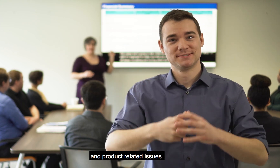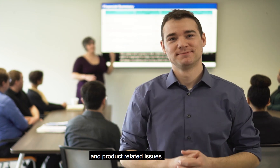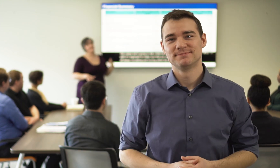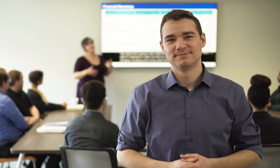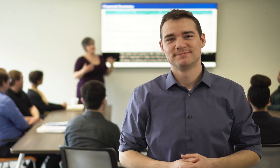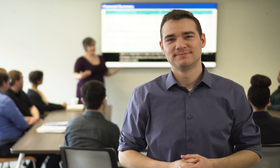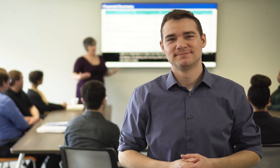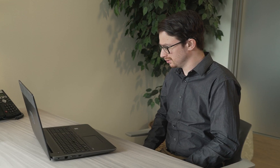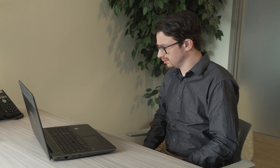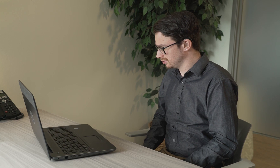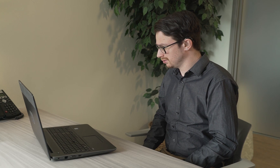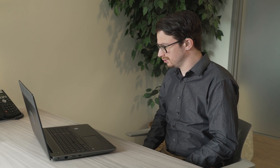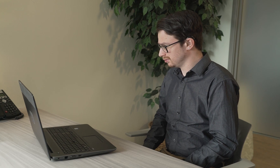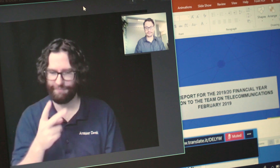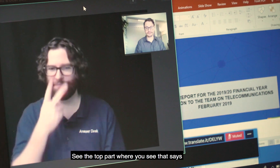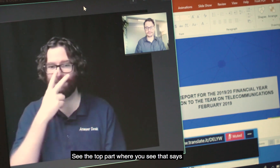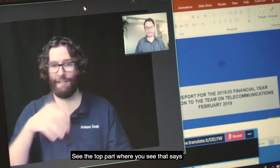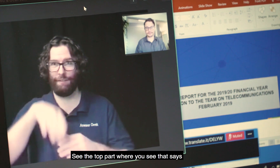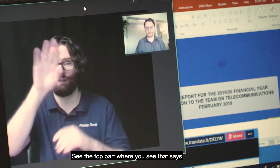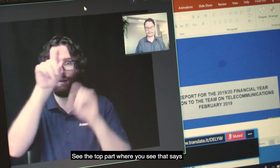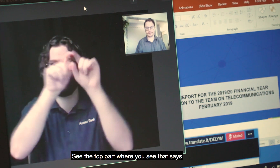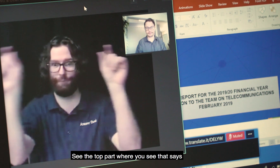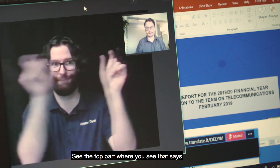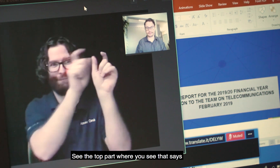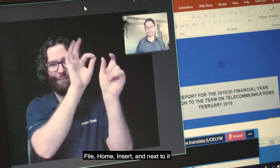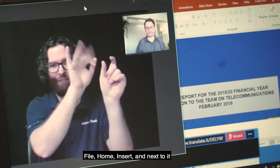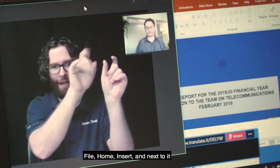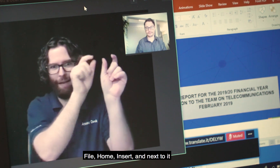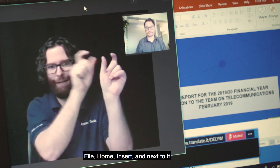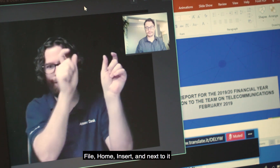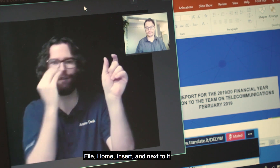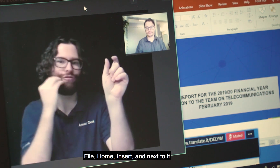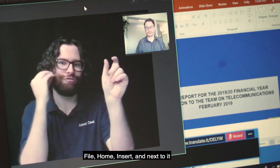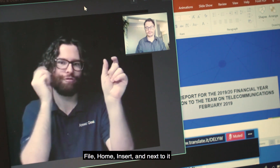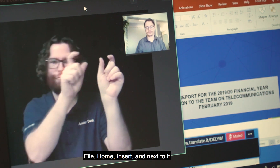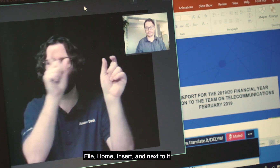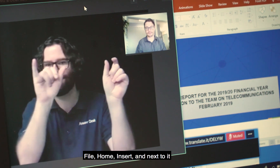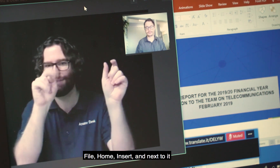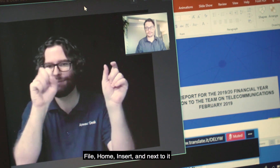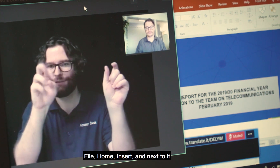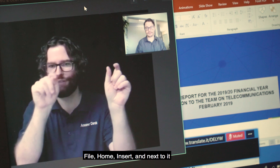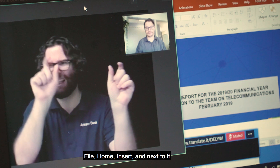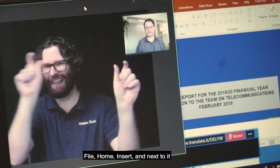Narrator signs. See the top part where it says File, Home, Insert, and next to it,